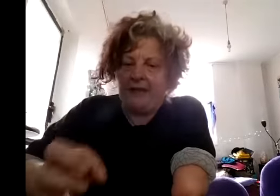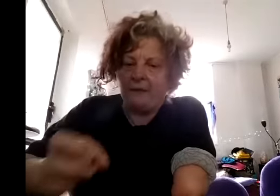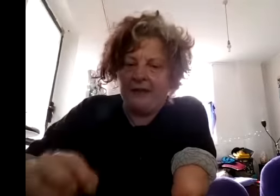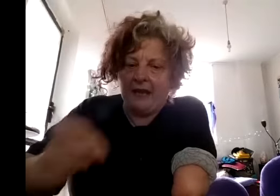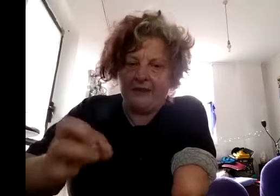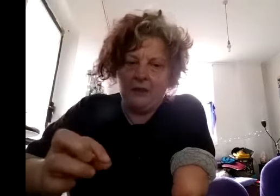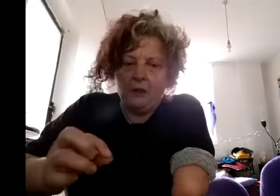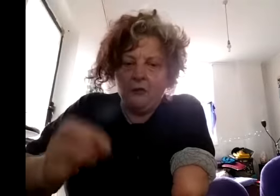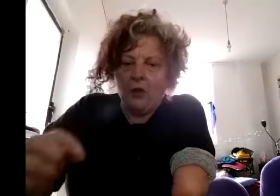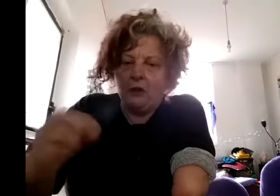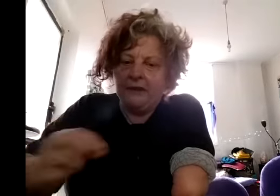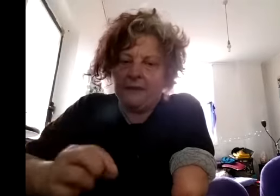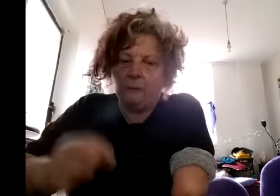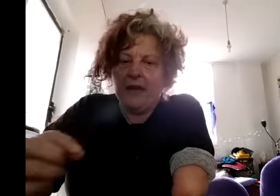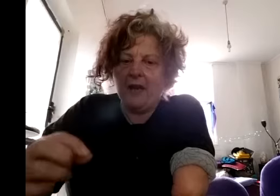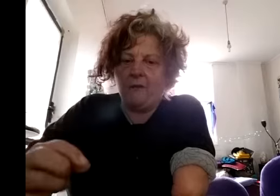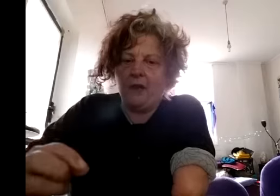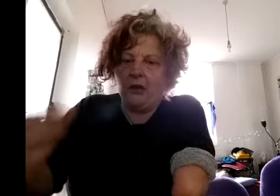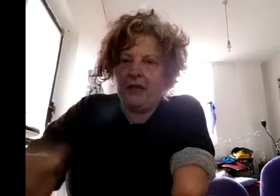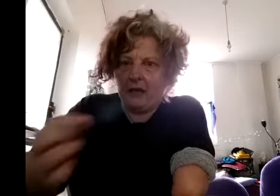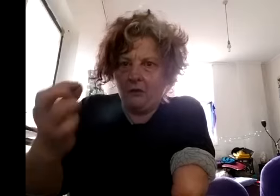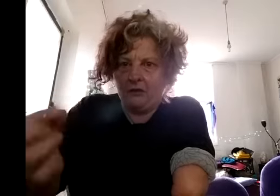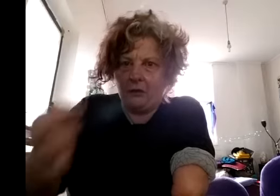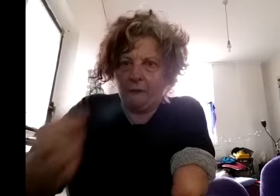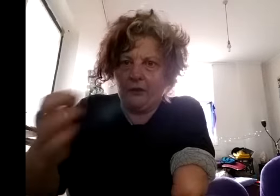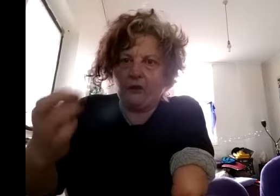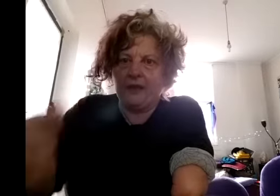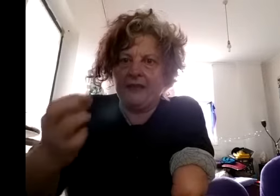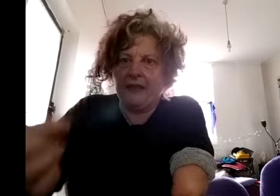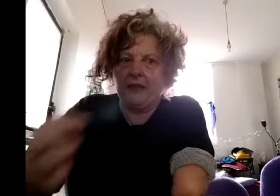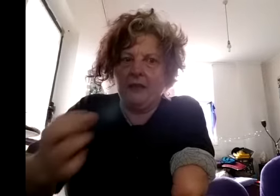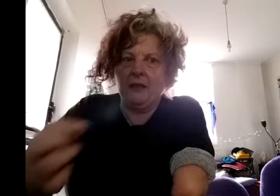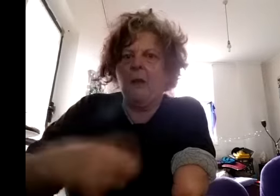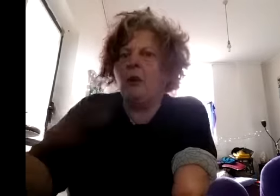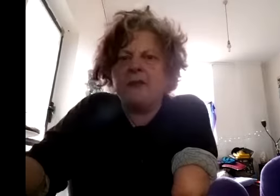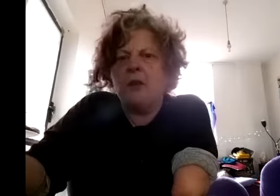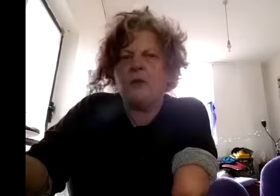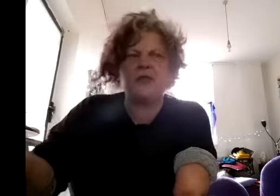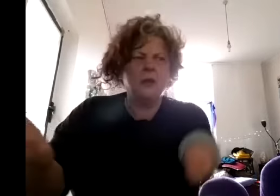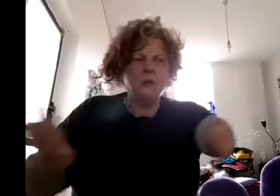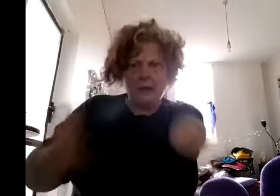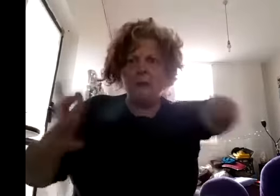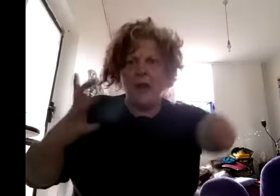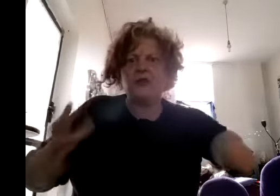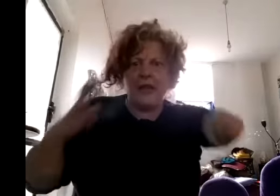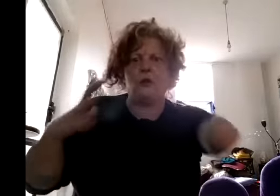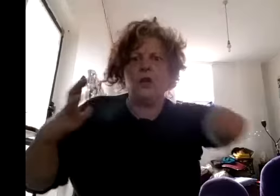that not only did we have a unique sort of fresh idea here and most of it was very much adult only